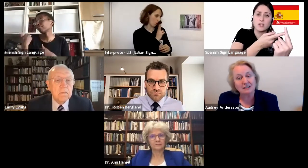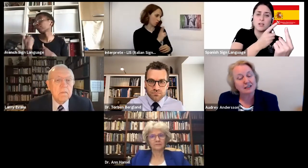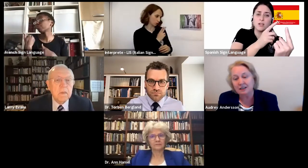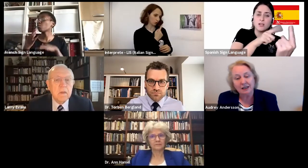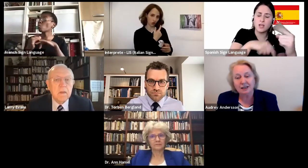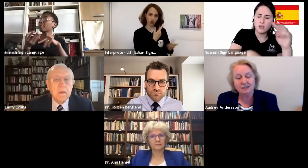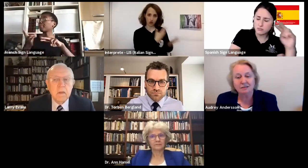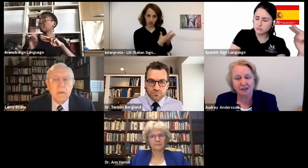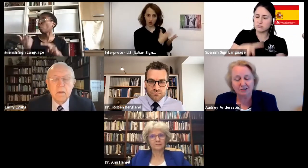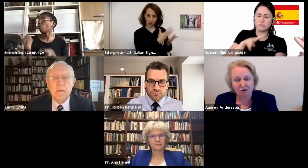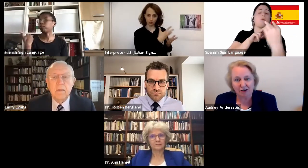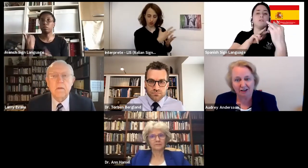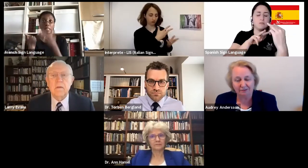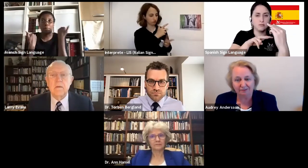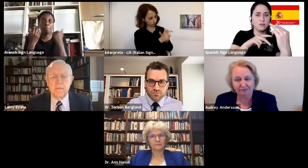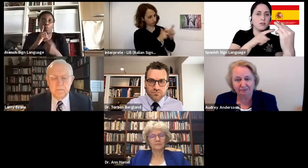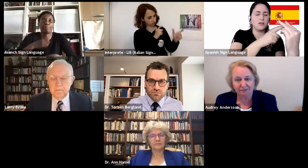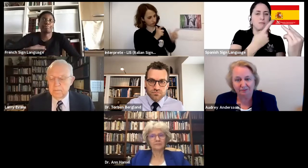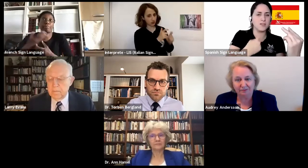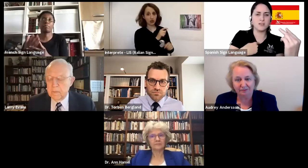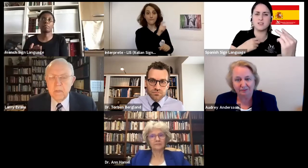loss, and they said, it's okay to cry.